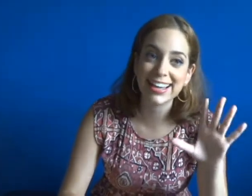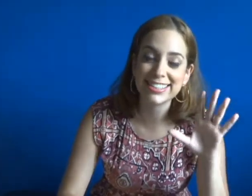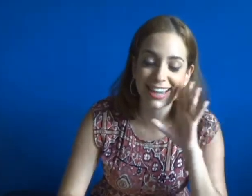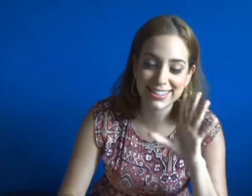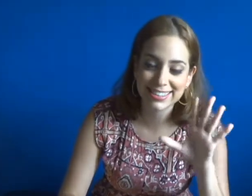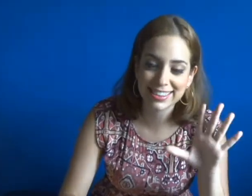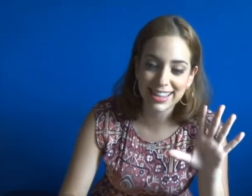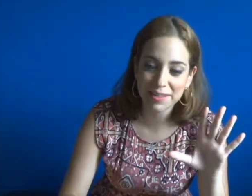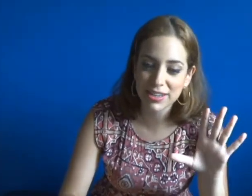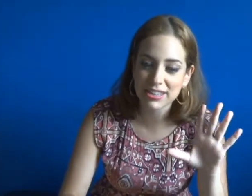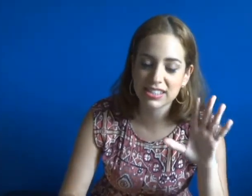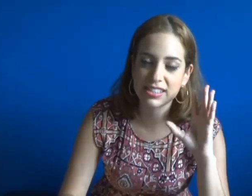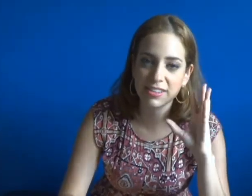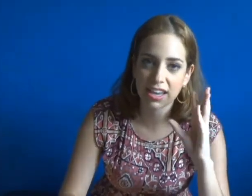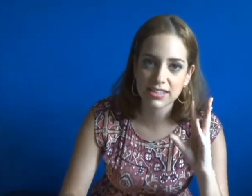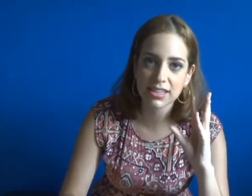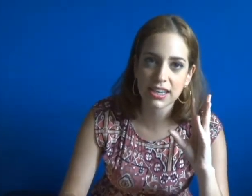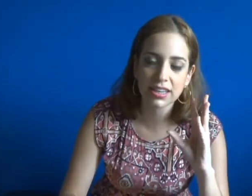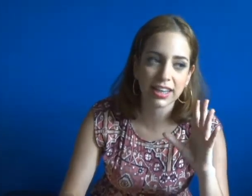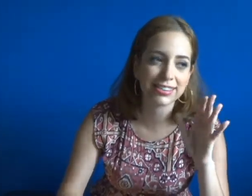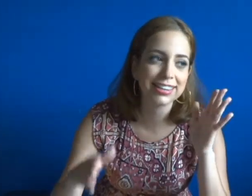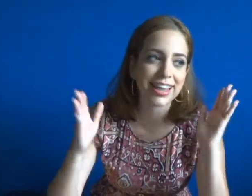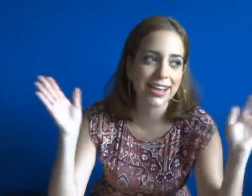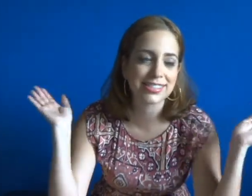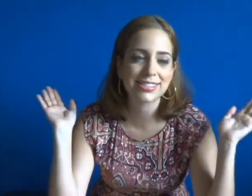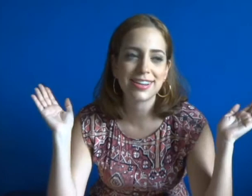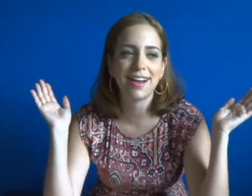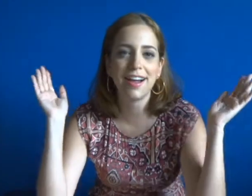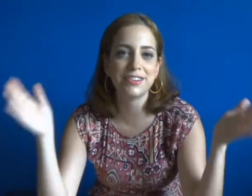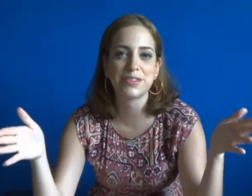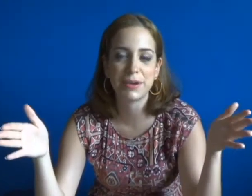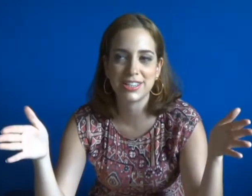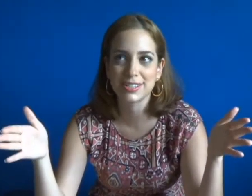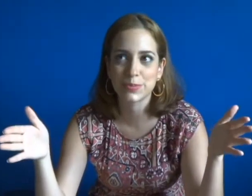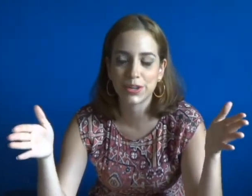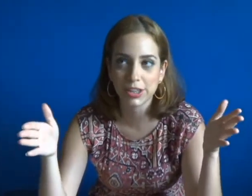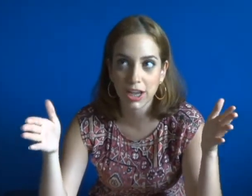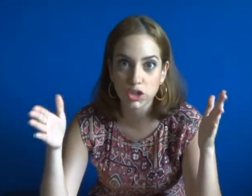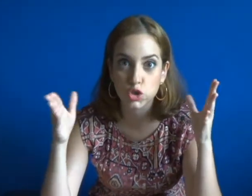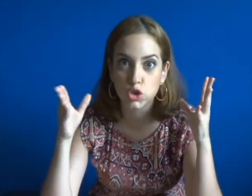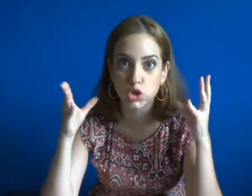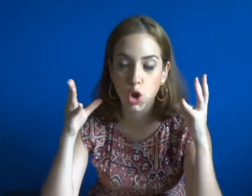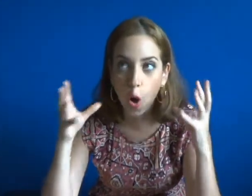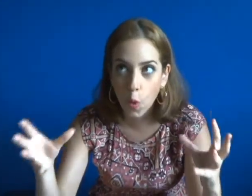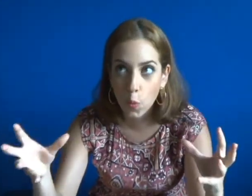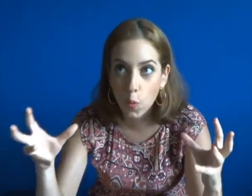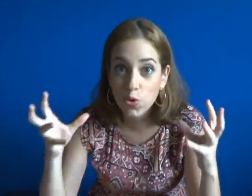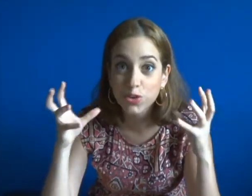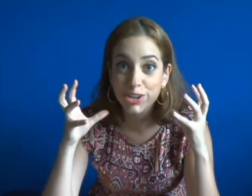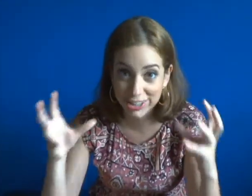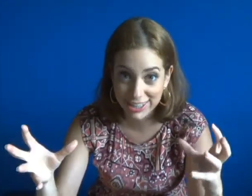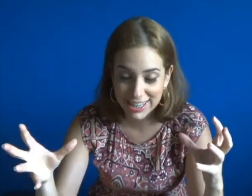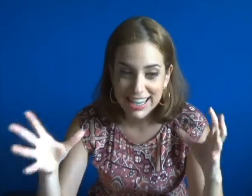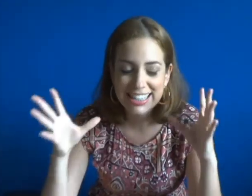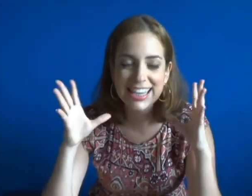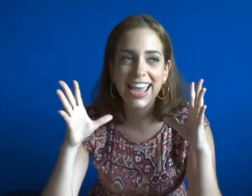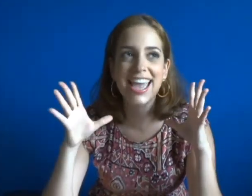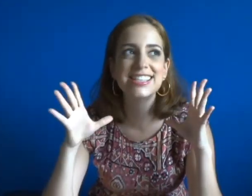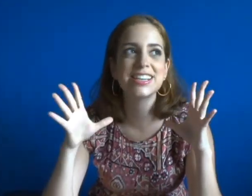glad that I did that because the ending, like the last 100 pages were like so good. The